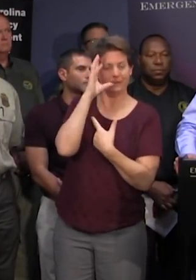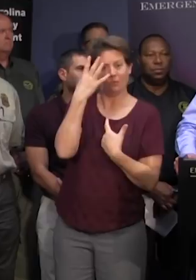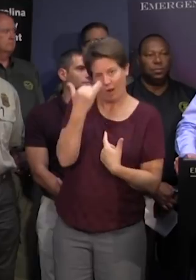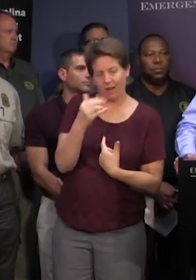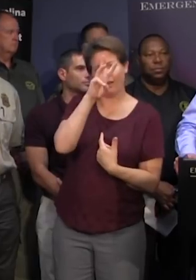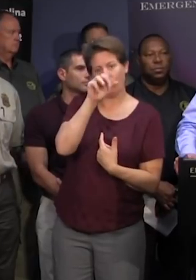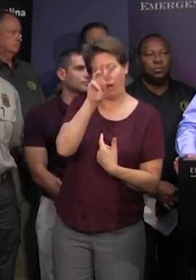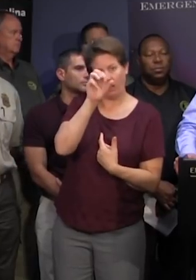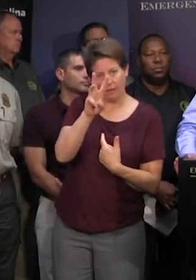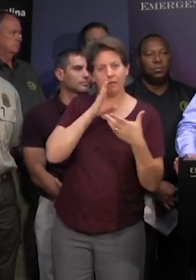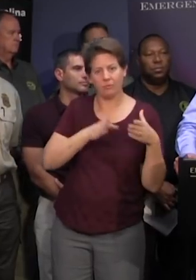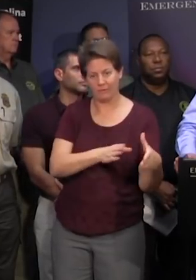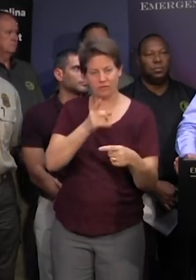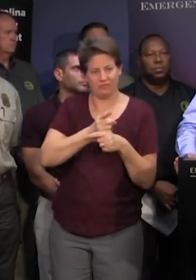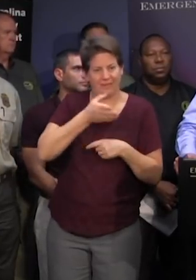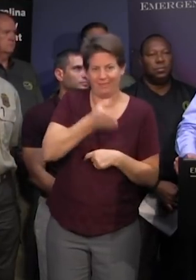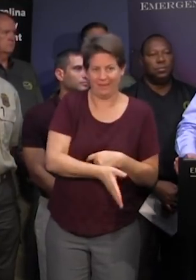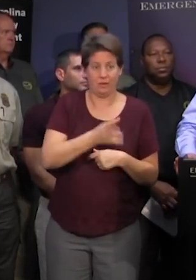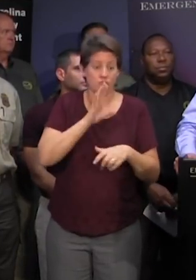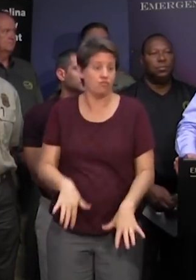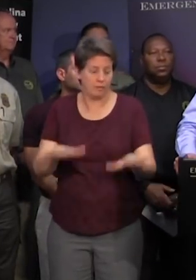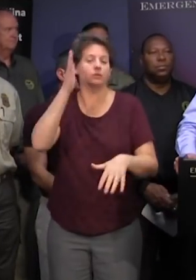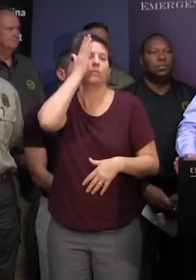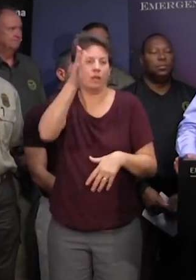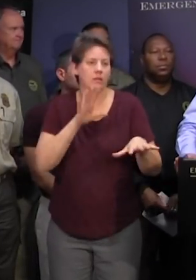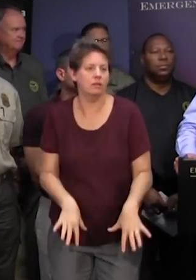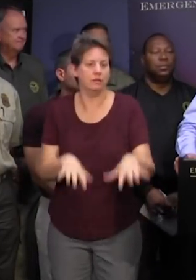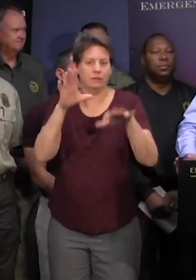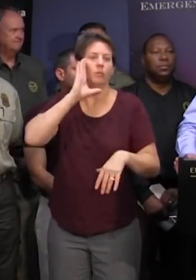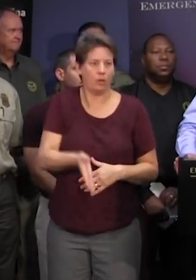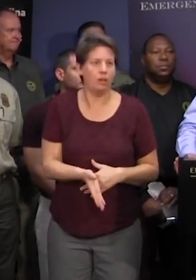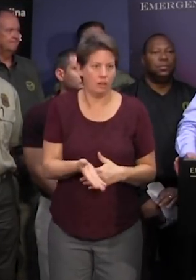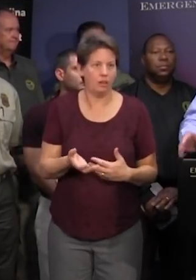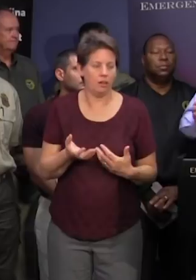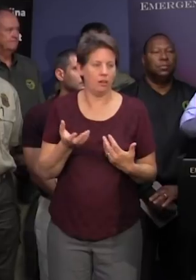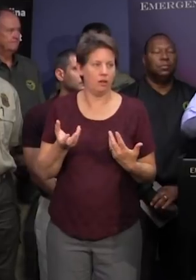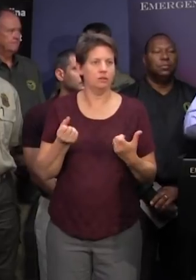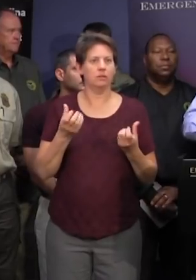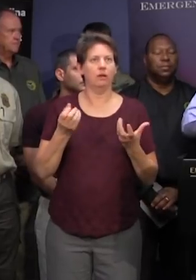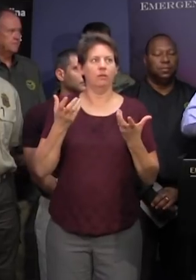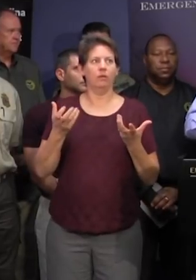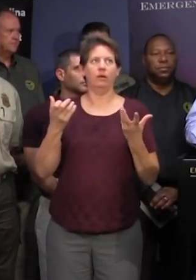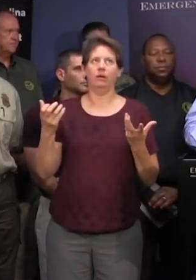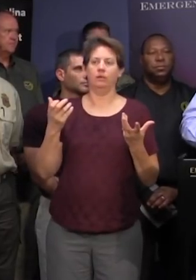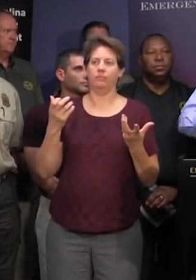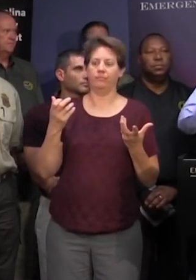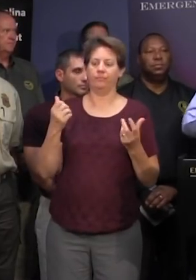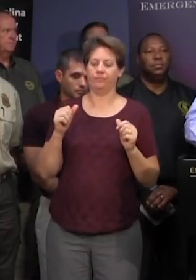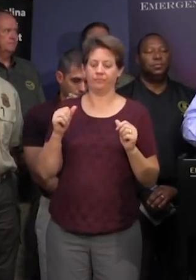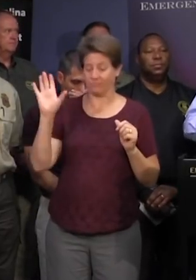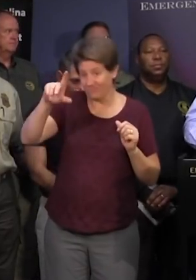river goes right by there so the rivers are going to be flooding so we want to be sure that we have we want to be sure that people understand